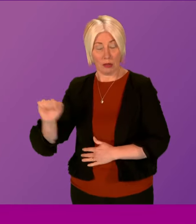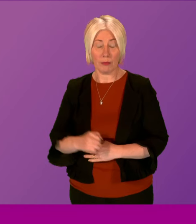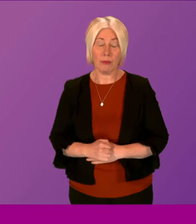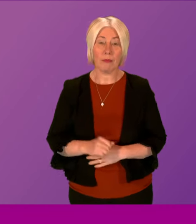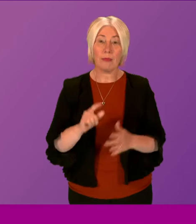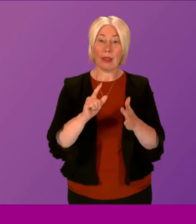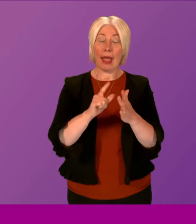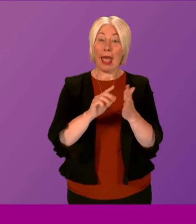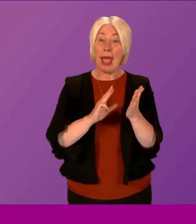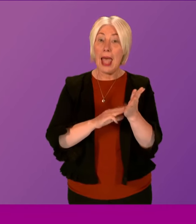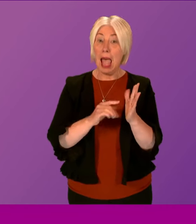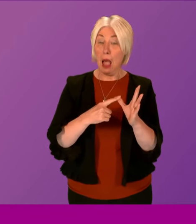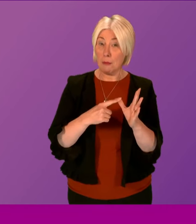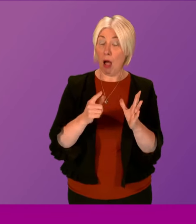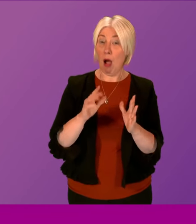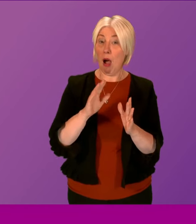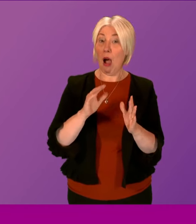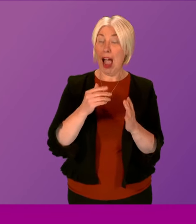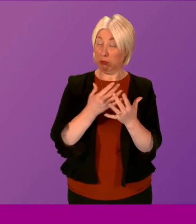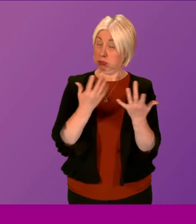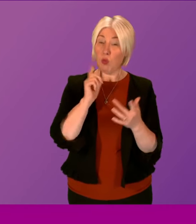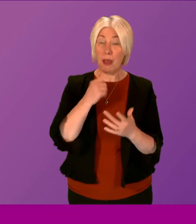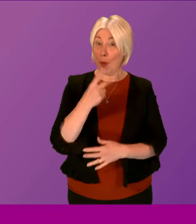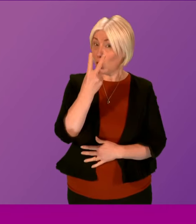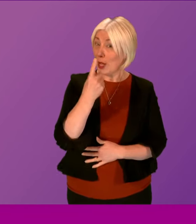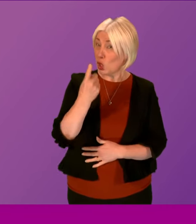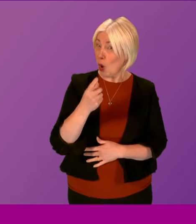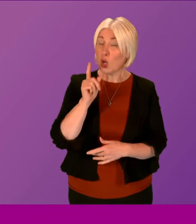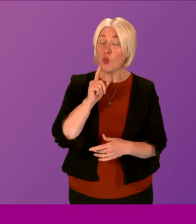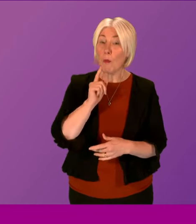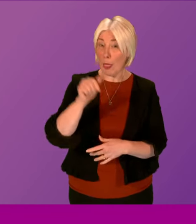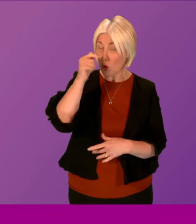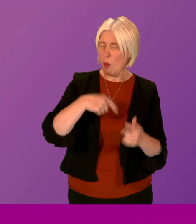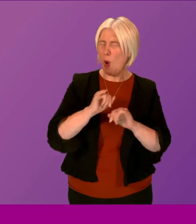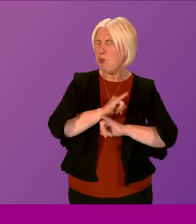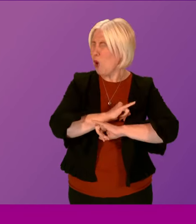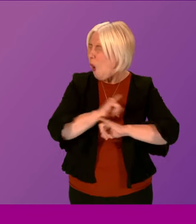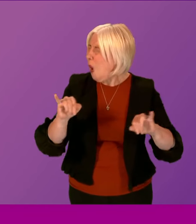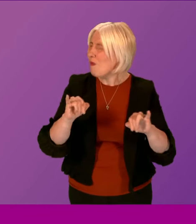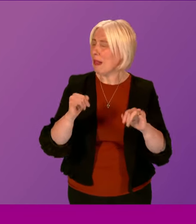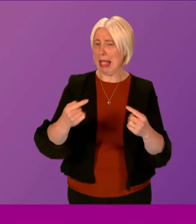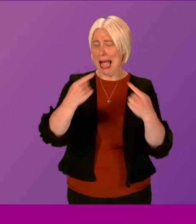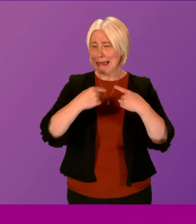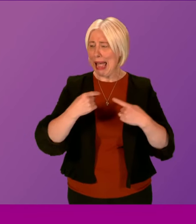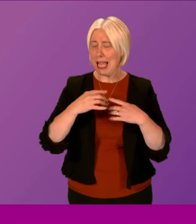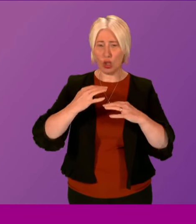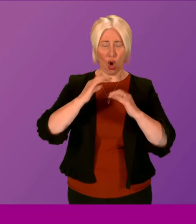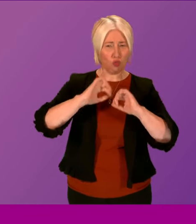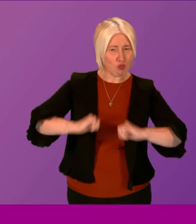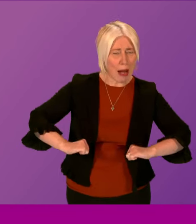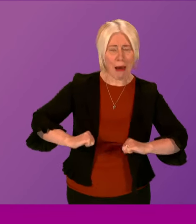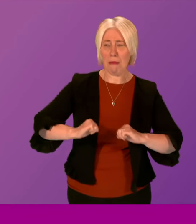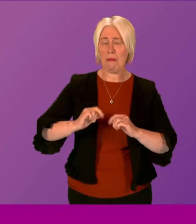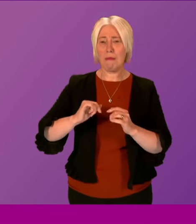many women, at least 21 of which we know of, were subjected to the most horrendous attacks, rape, sexual assault, and of course, in Emma's case,